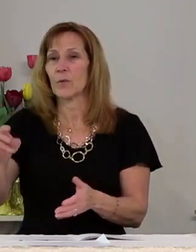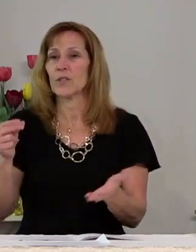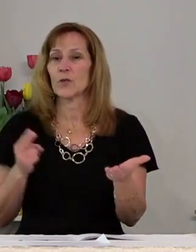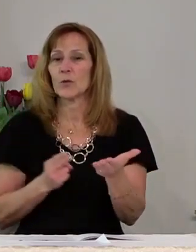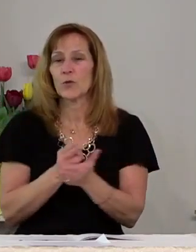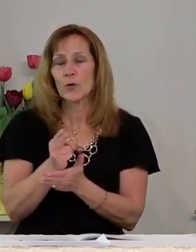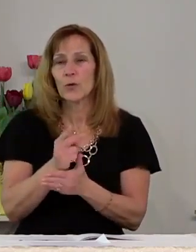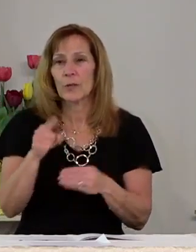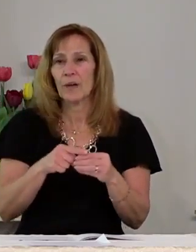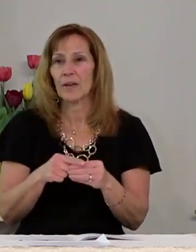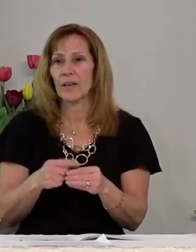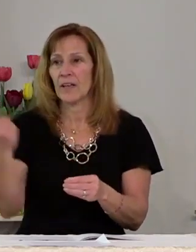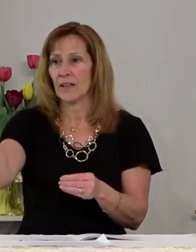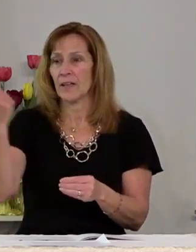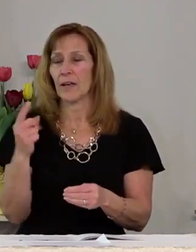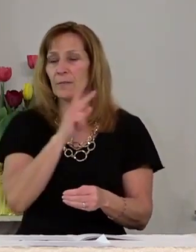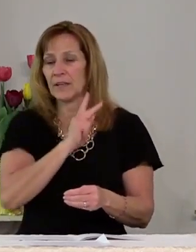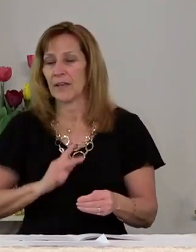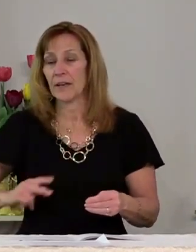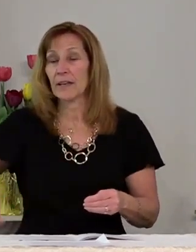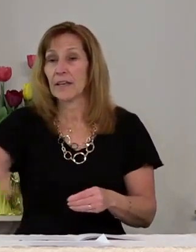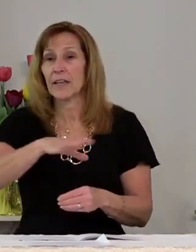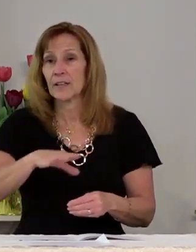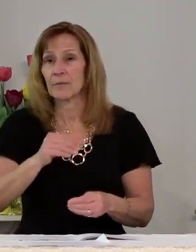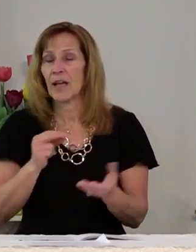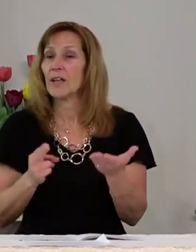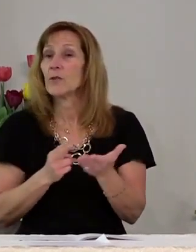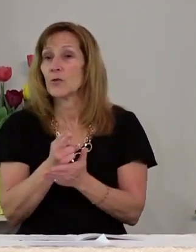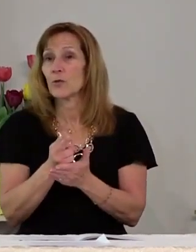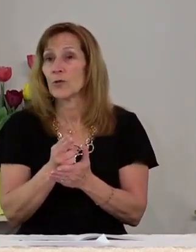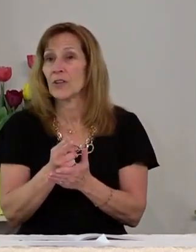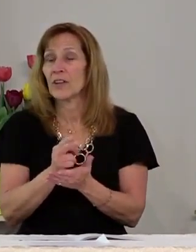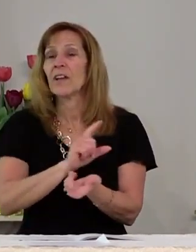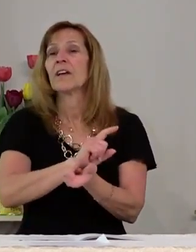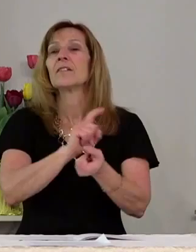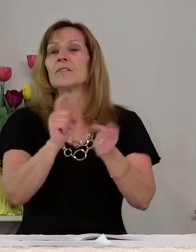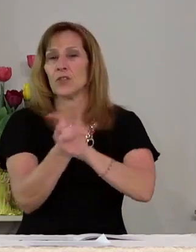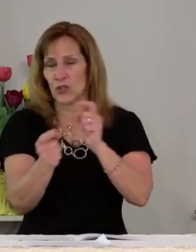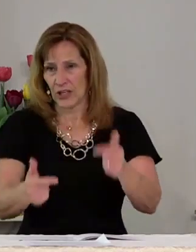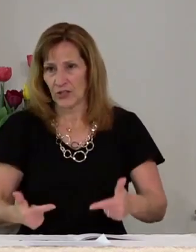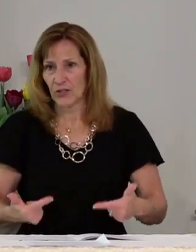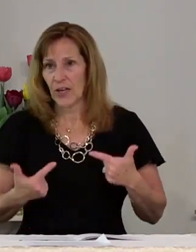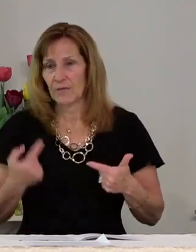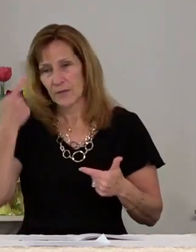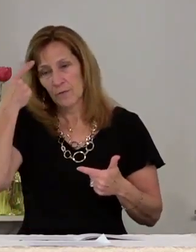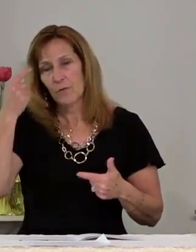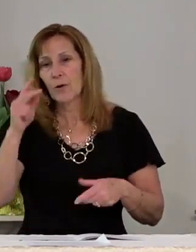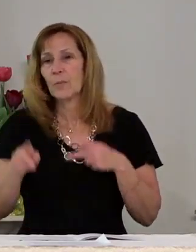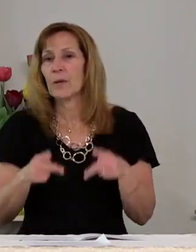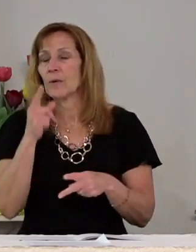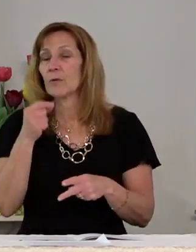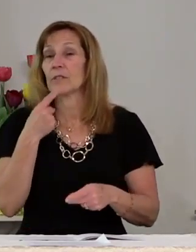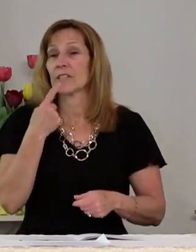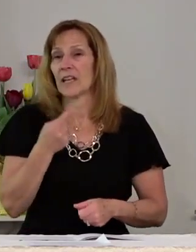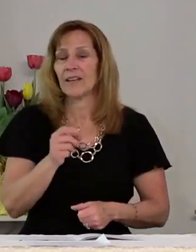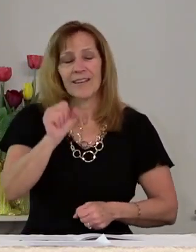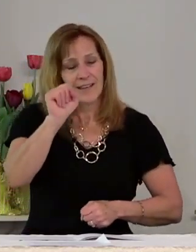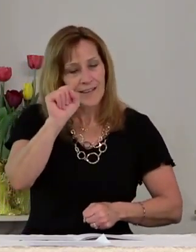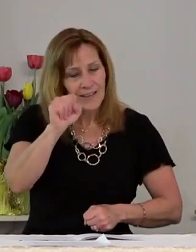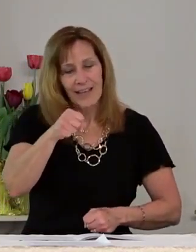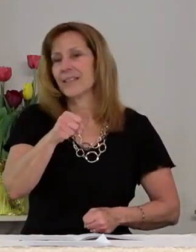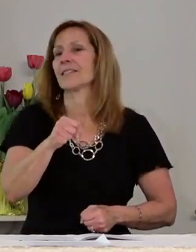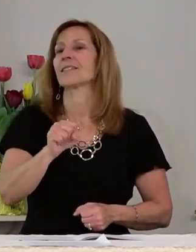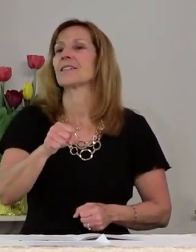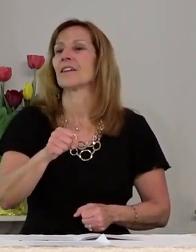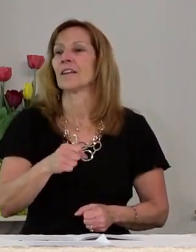of the coming of the kingdom and the truth of changed lives for people who said yes